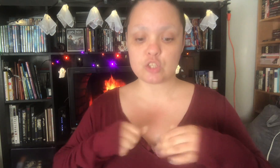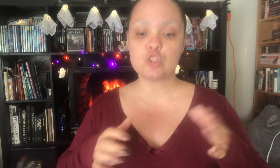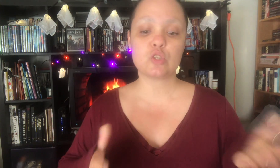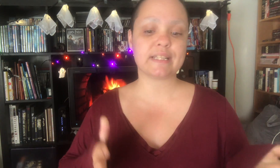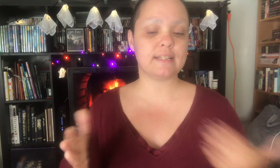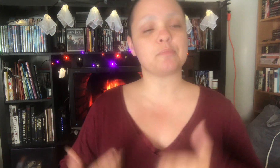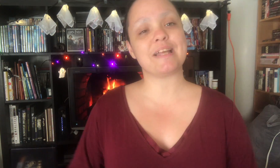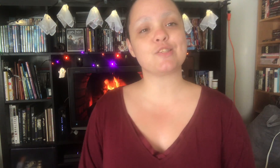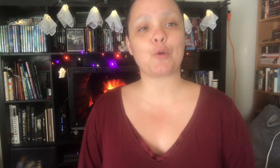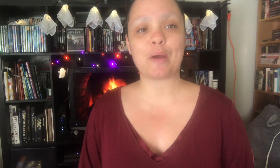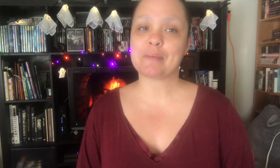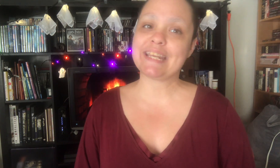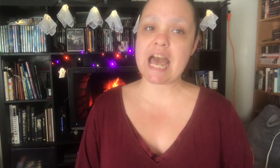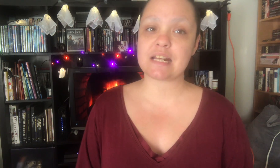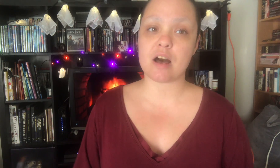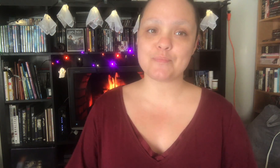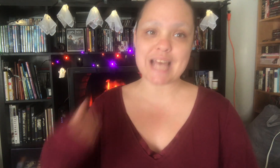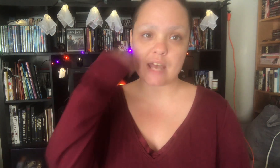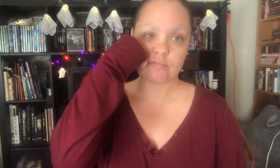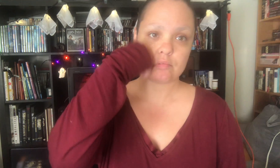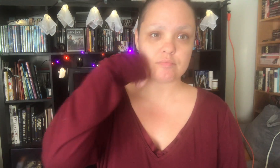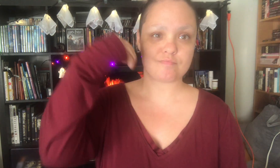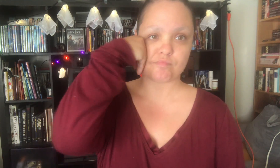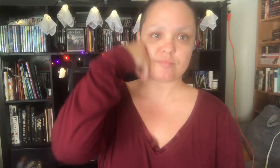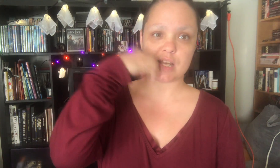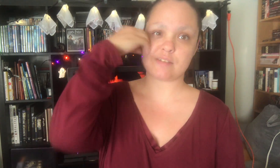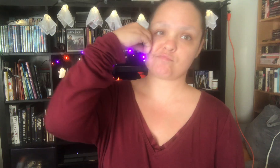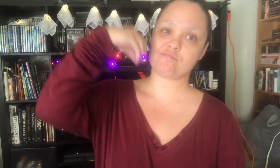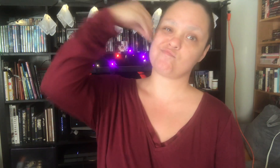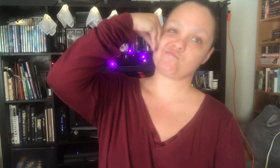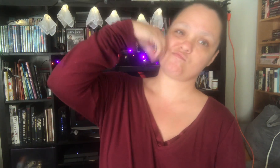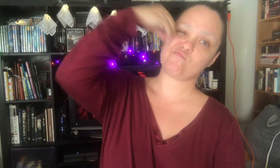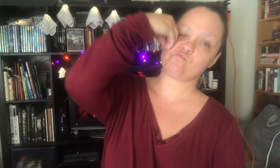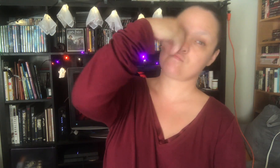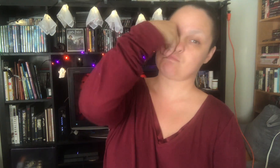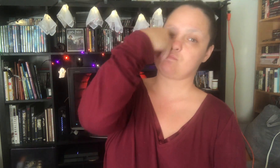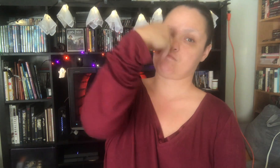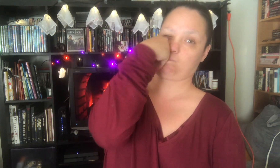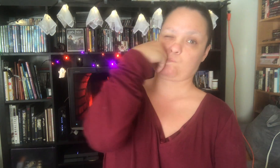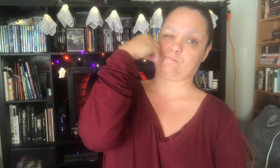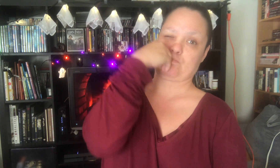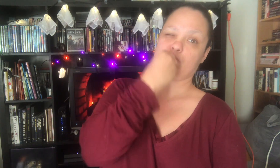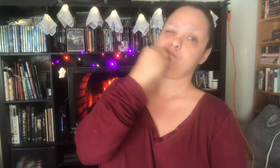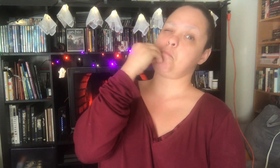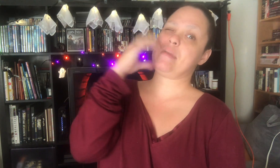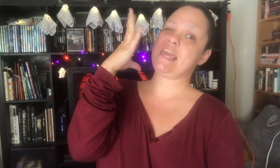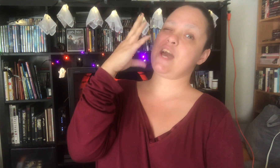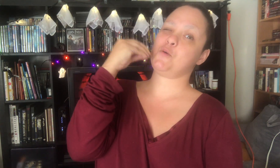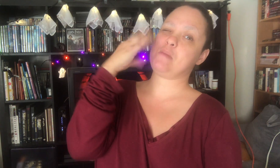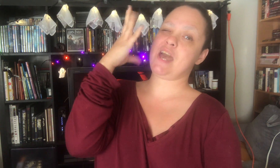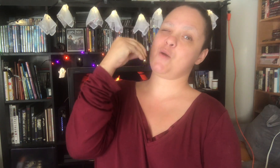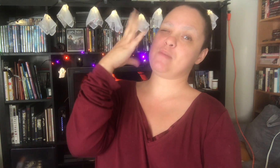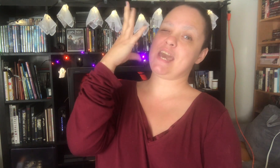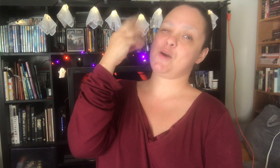Usually it depends on when my cat comes and like, meow, meow, meow.